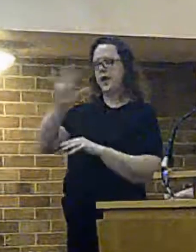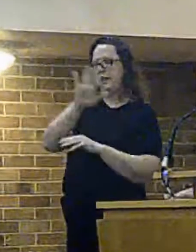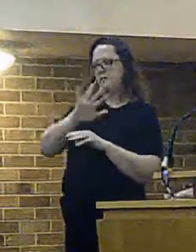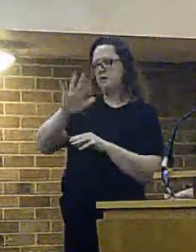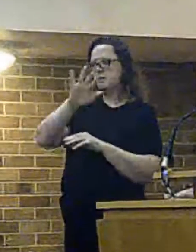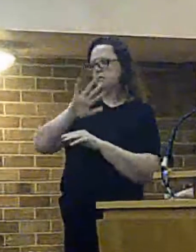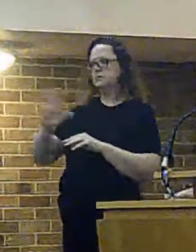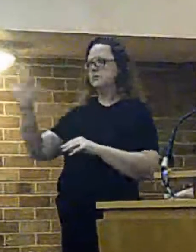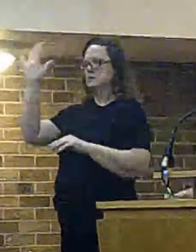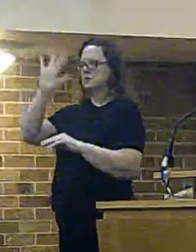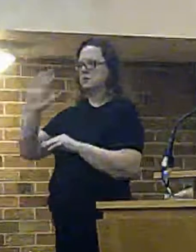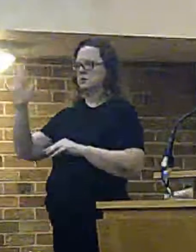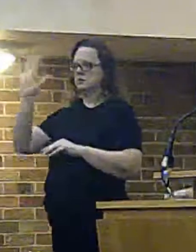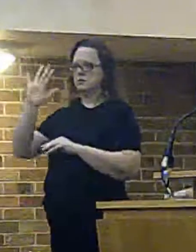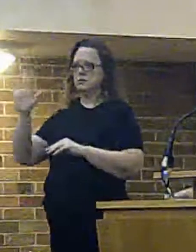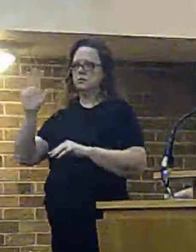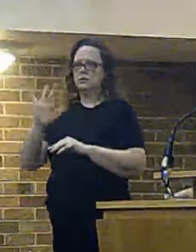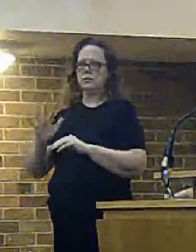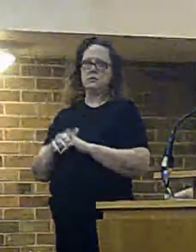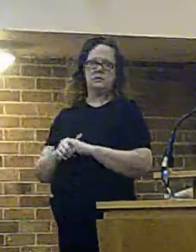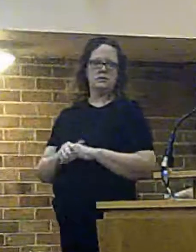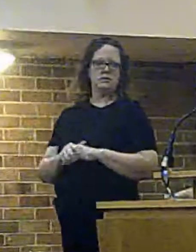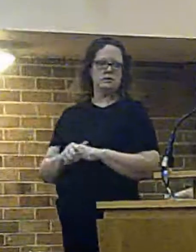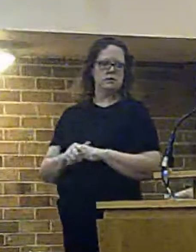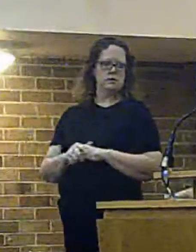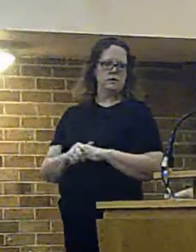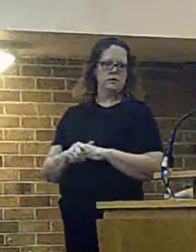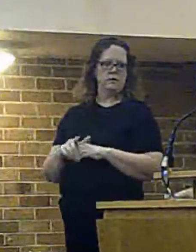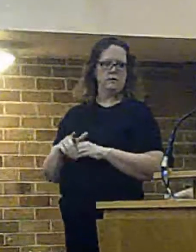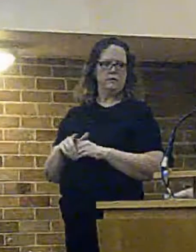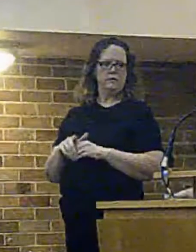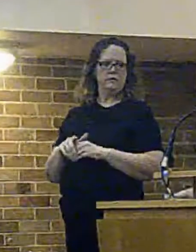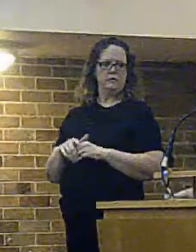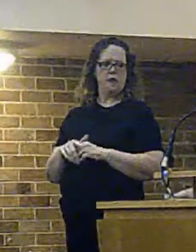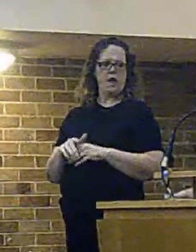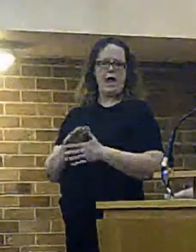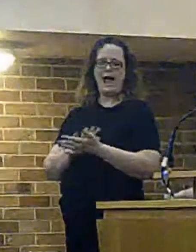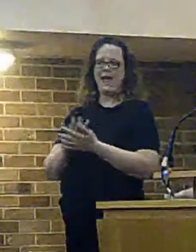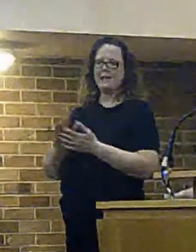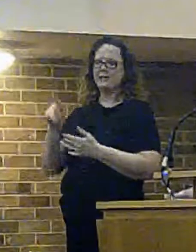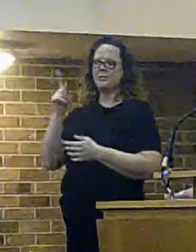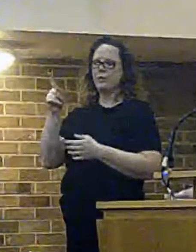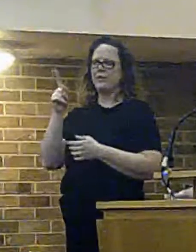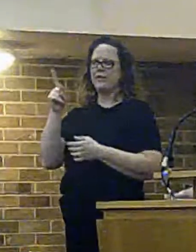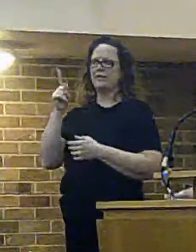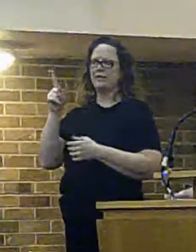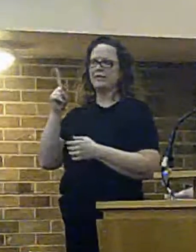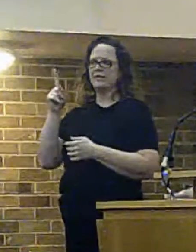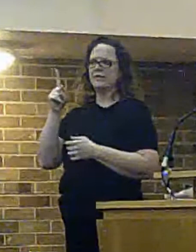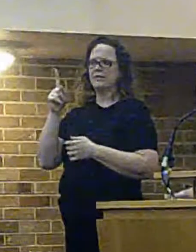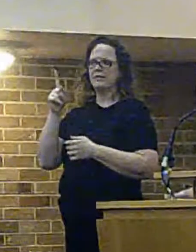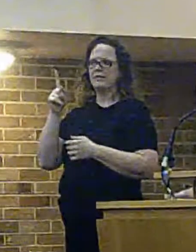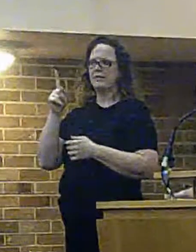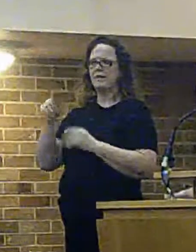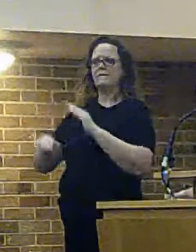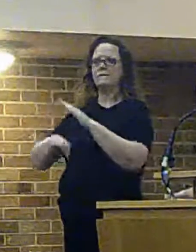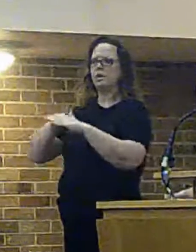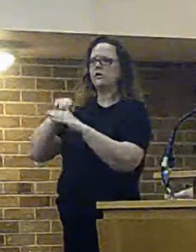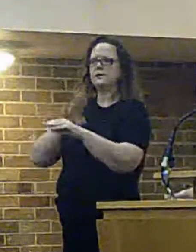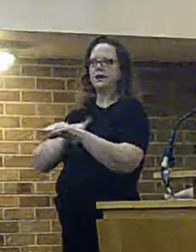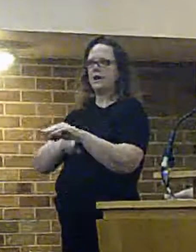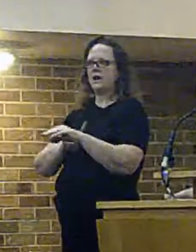larger for the purposes of admin the issue that we have with haswell and haswell's crewing system is not whole time there's